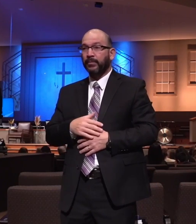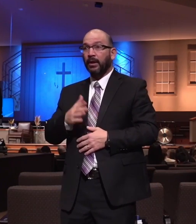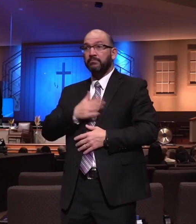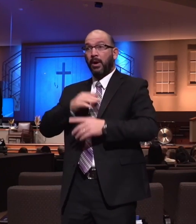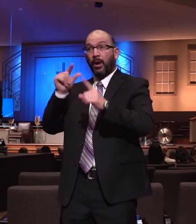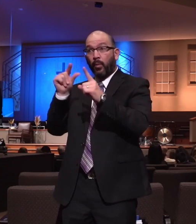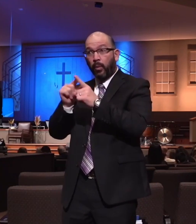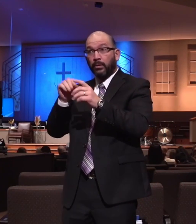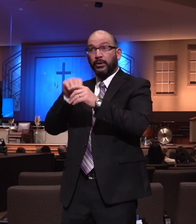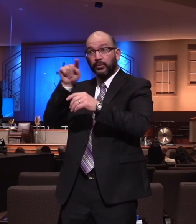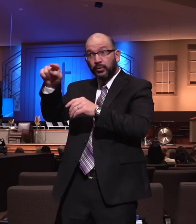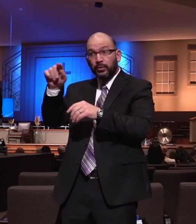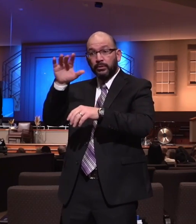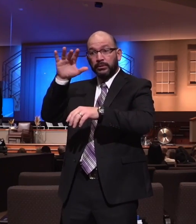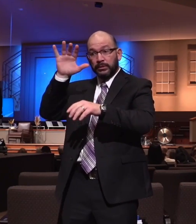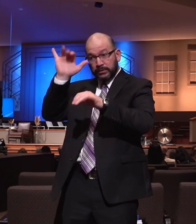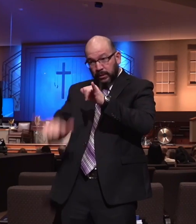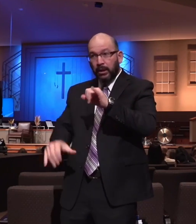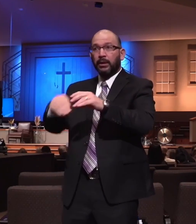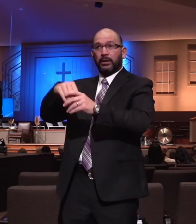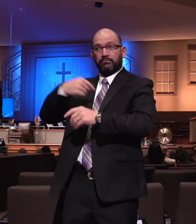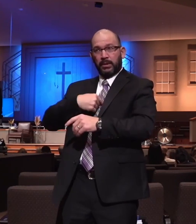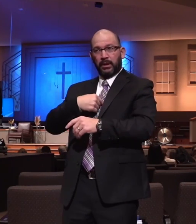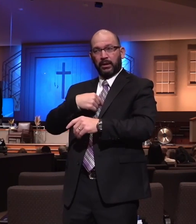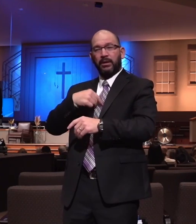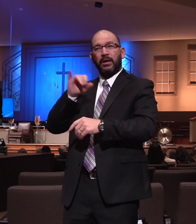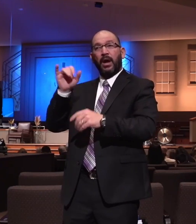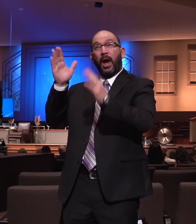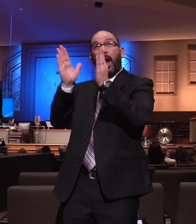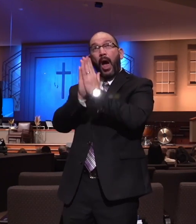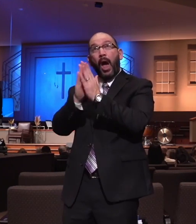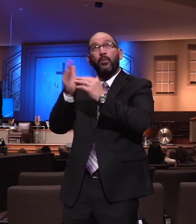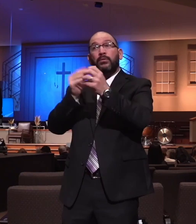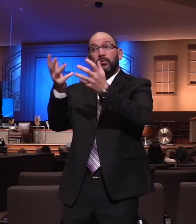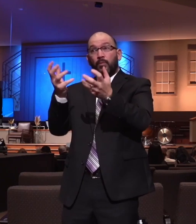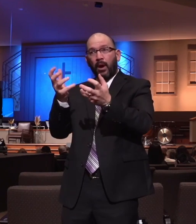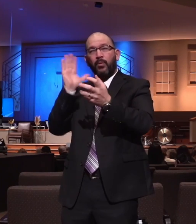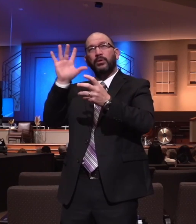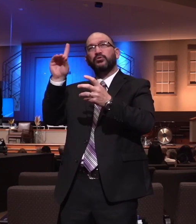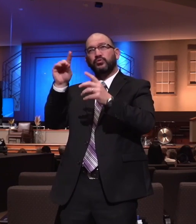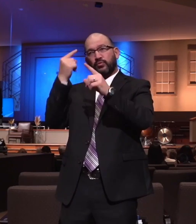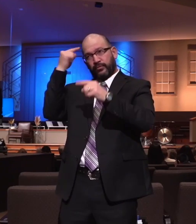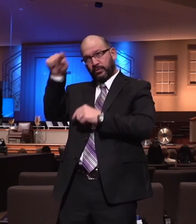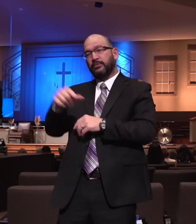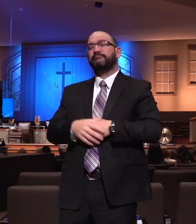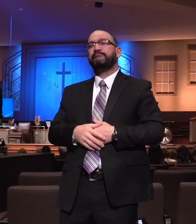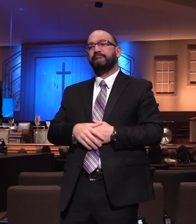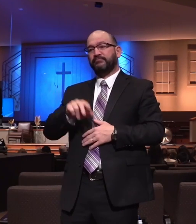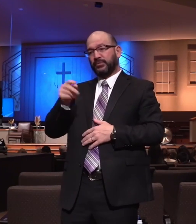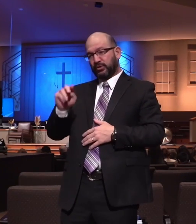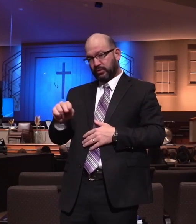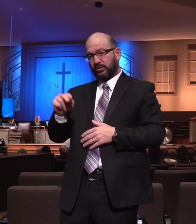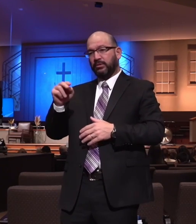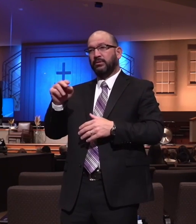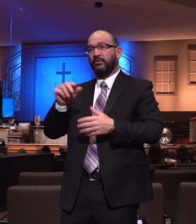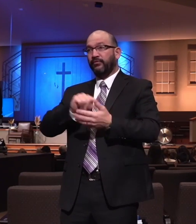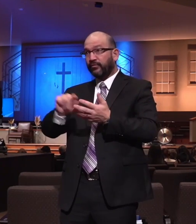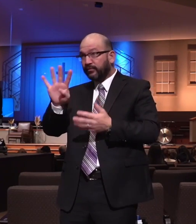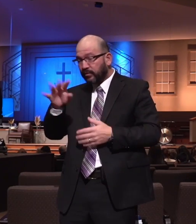Ye shall ask what you will and it shall be done unto you. Now, notice the phrase here in 2 John 4. It says, I found